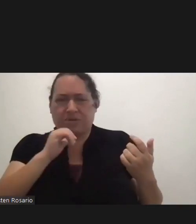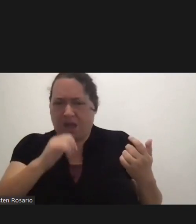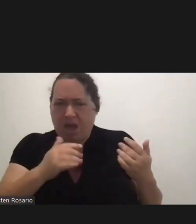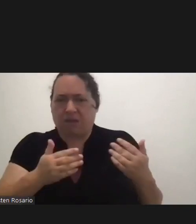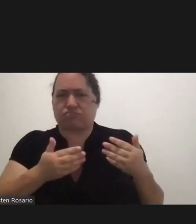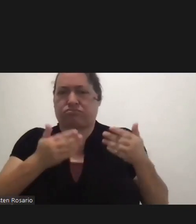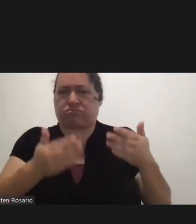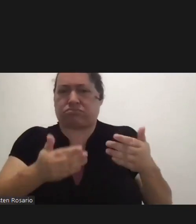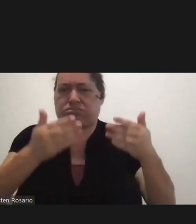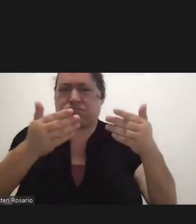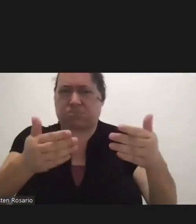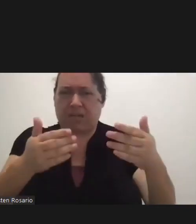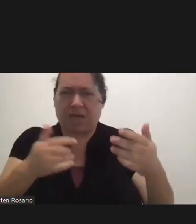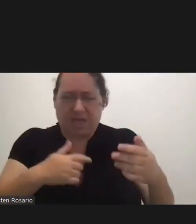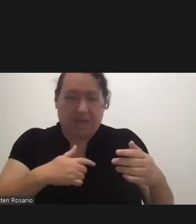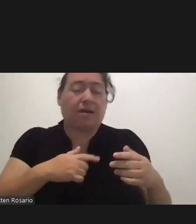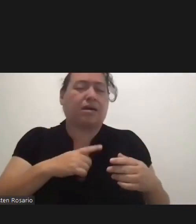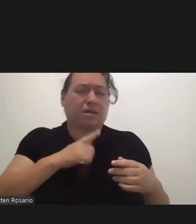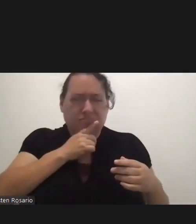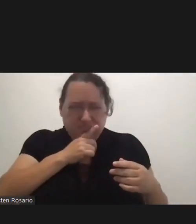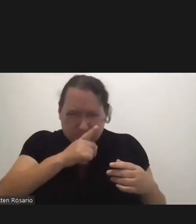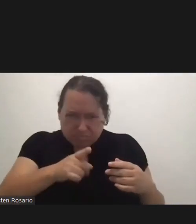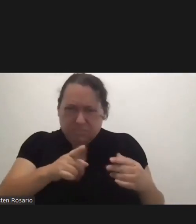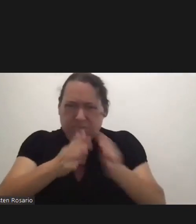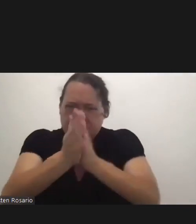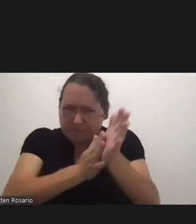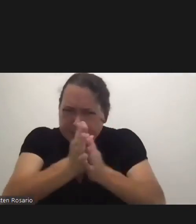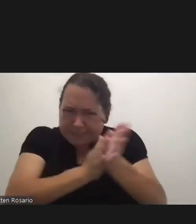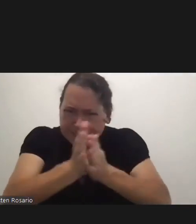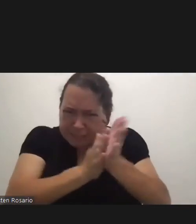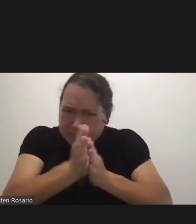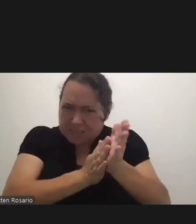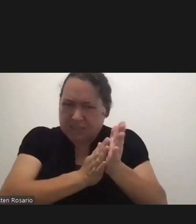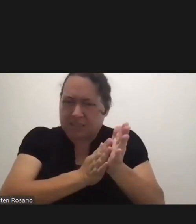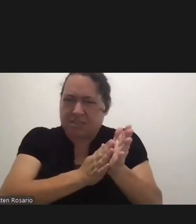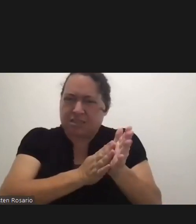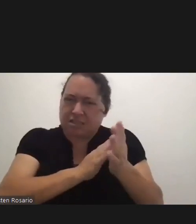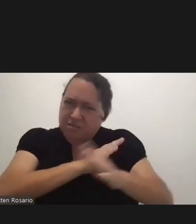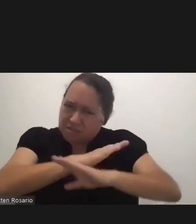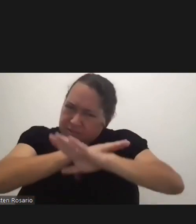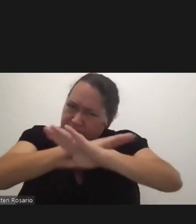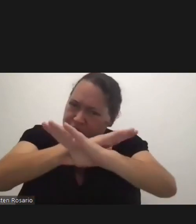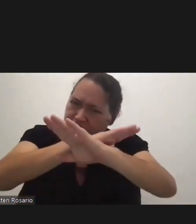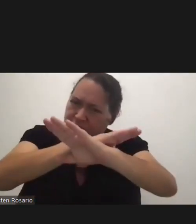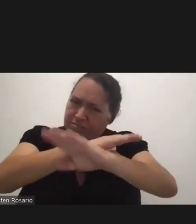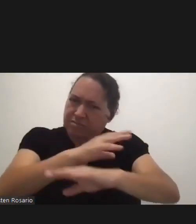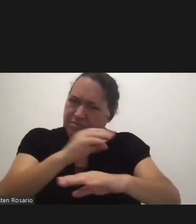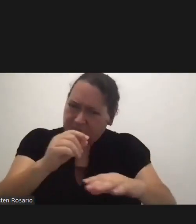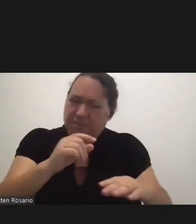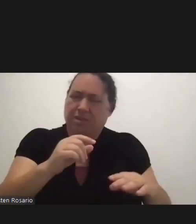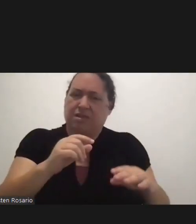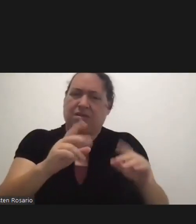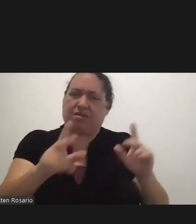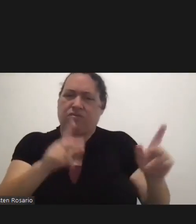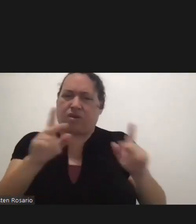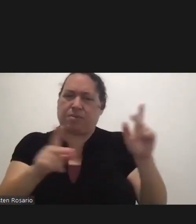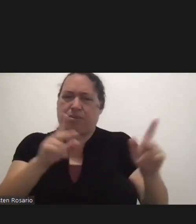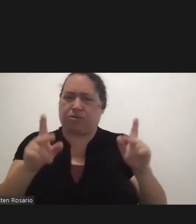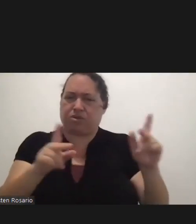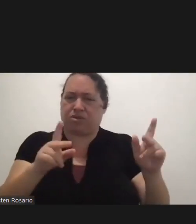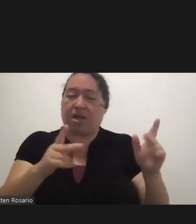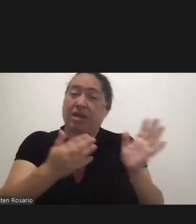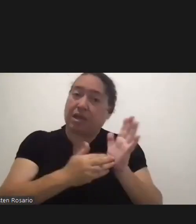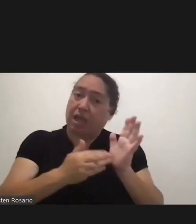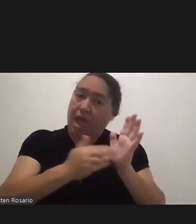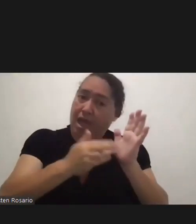a really aggressive preventing and protecting of our people. And again,